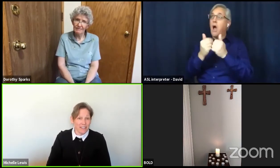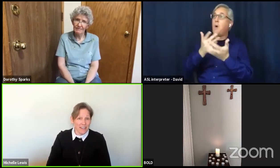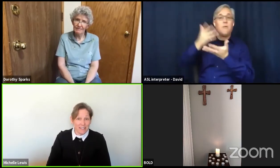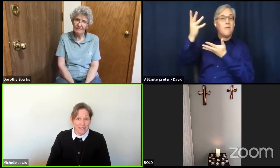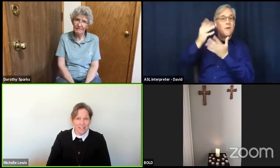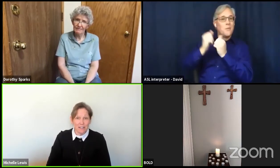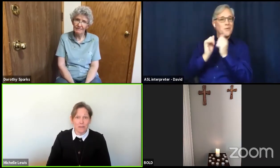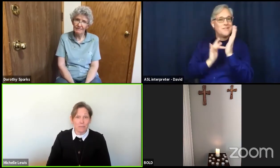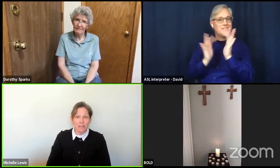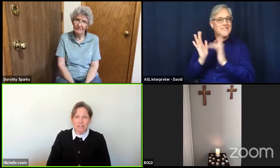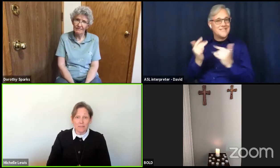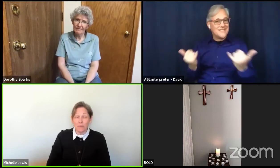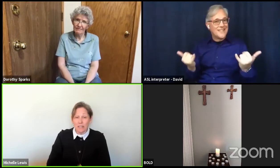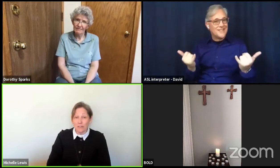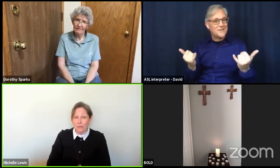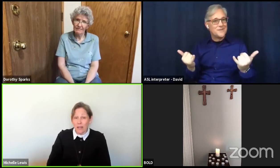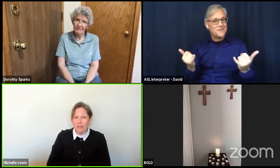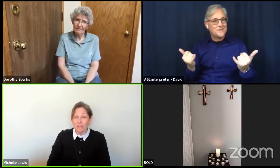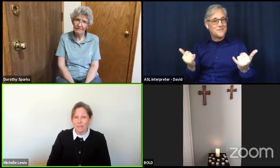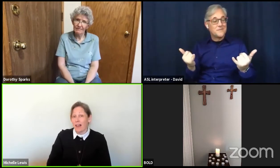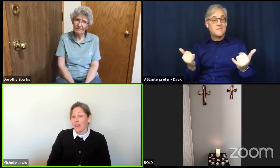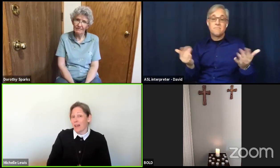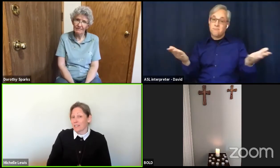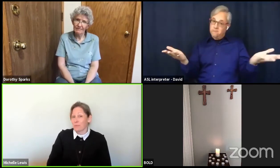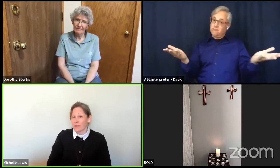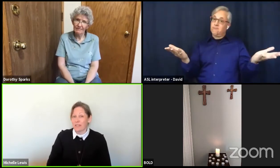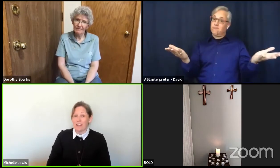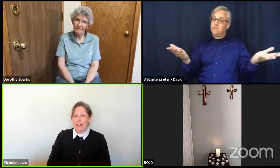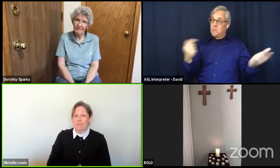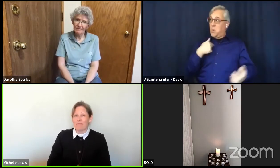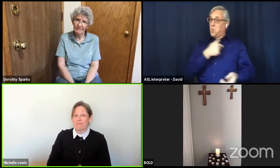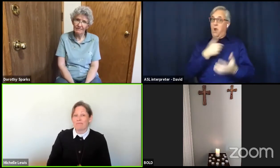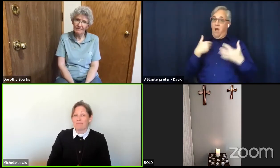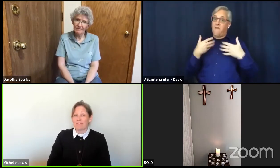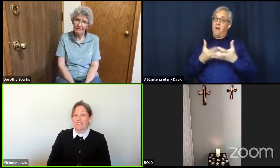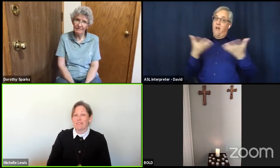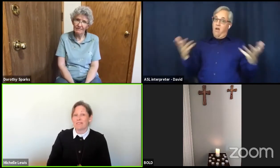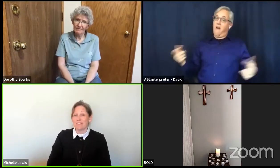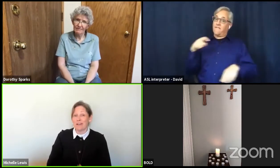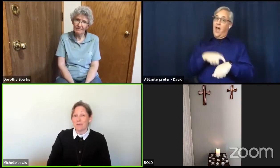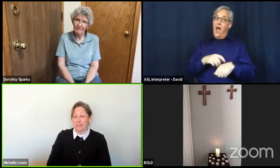Because we do have lots more time to talk with Jesus.